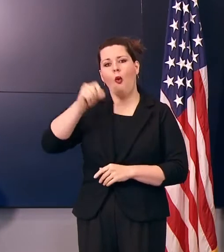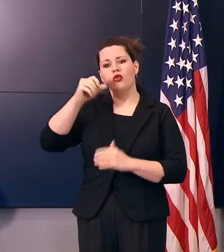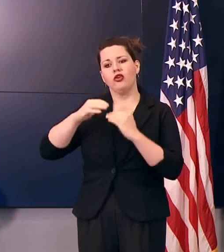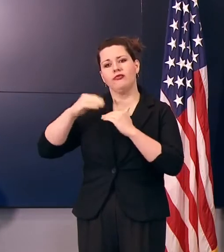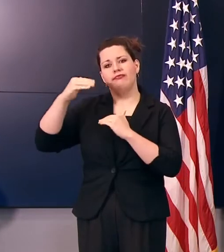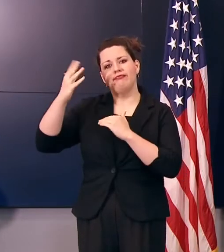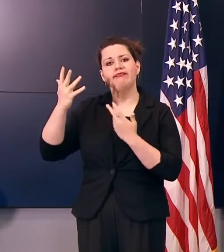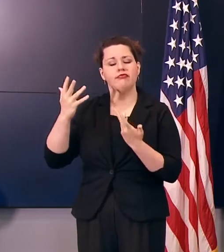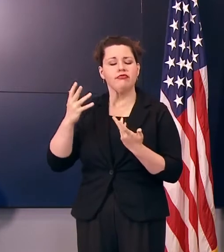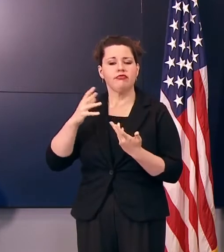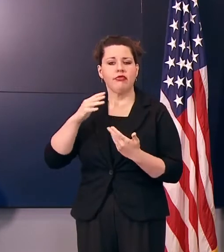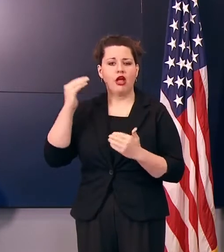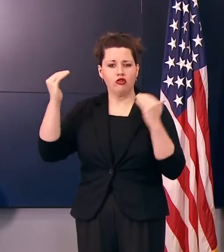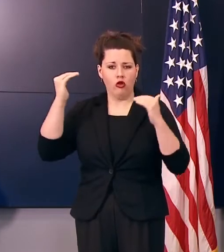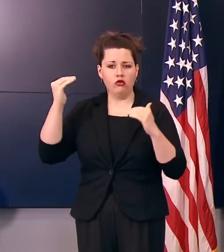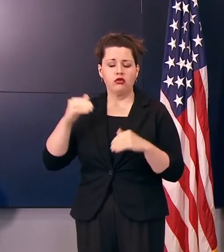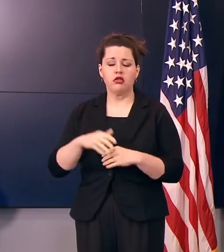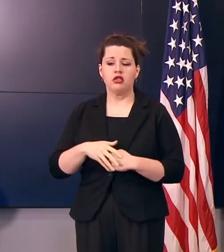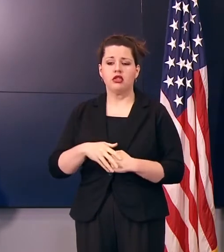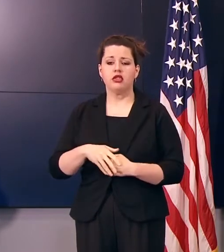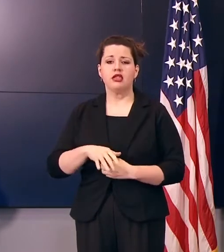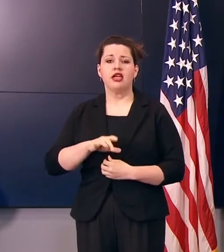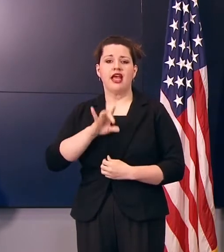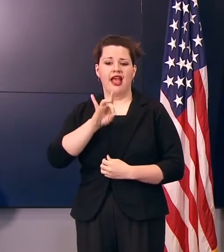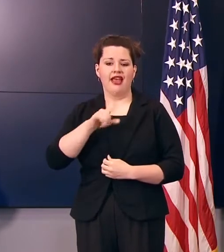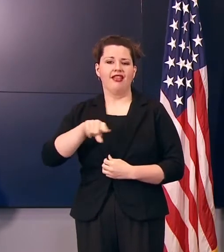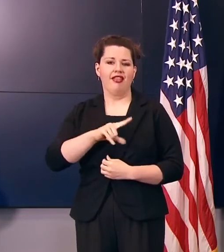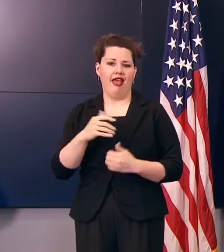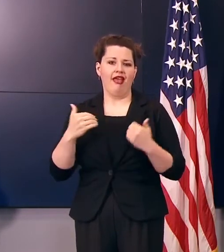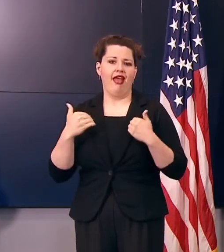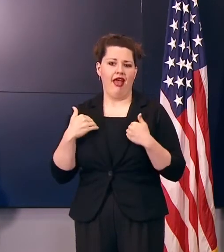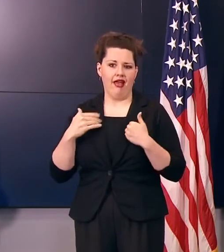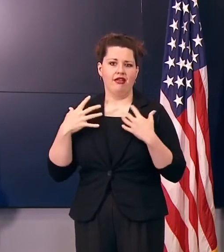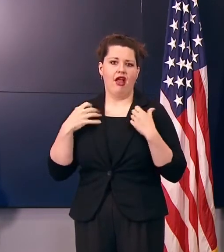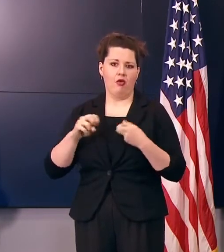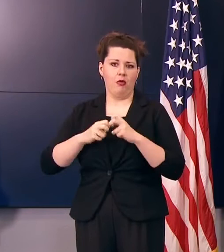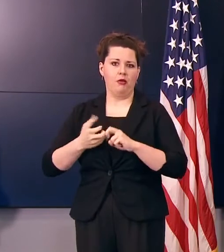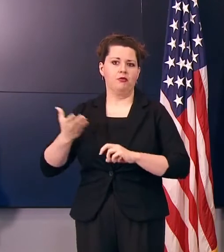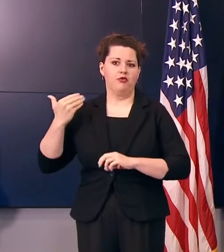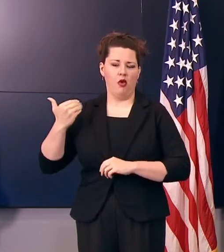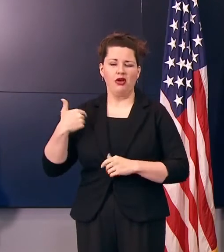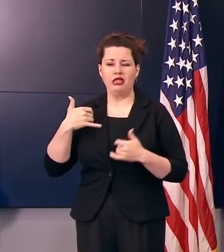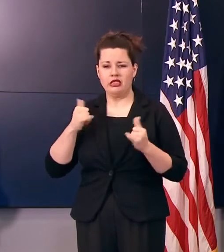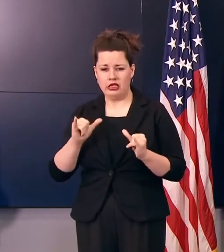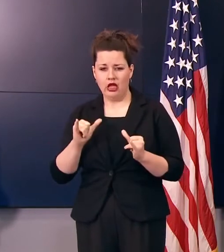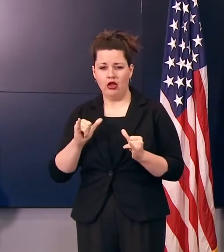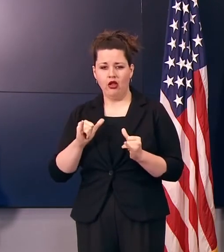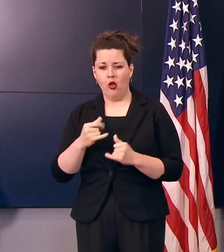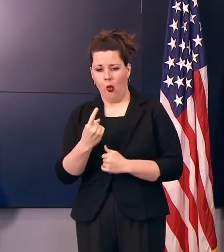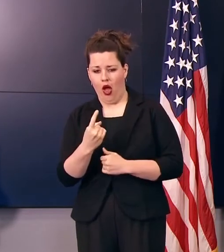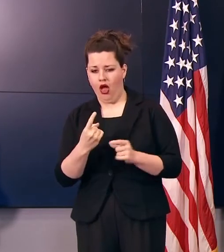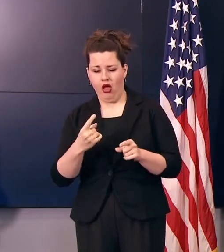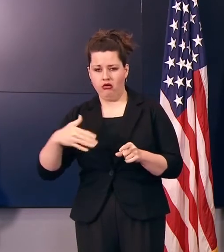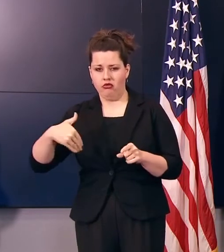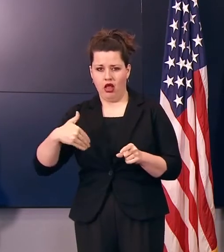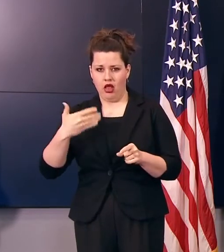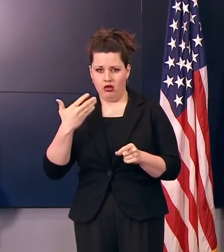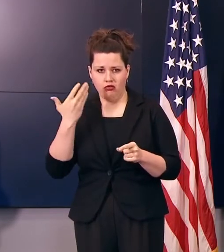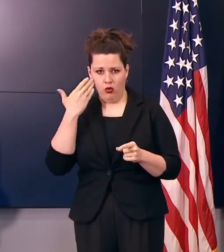elderly adults. Eight are with no and pre-existing conditions and we're still determining on one of them.